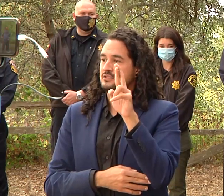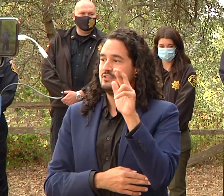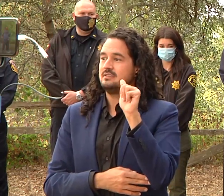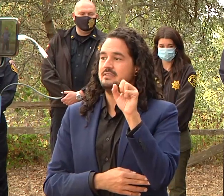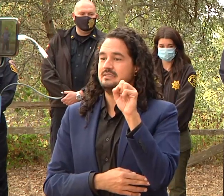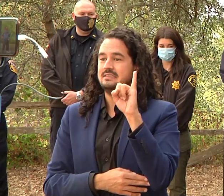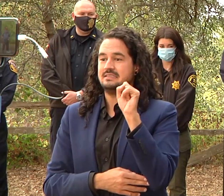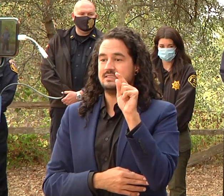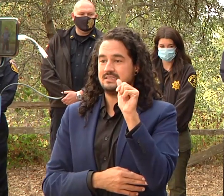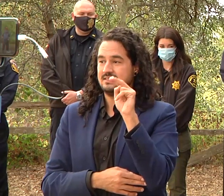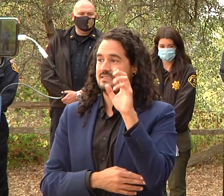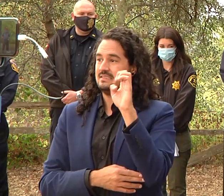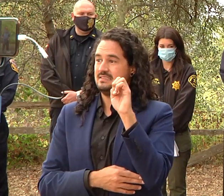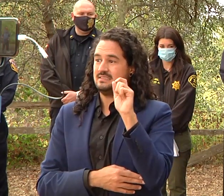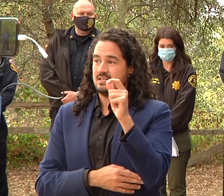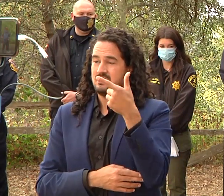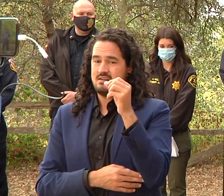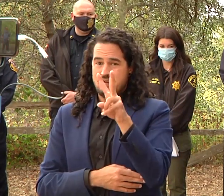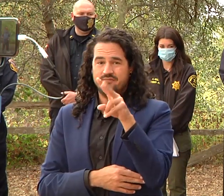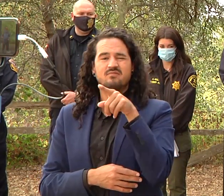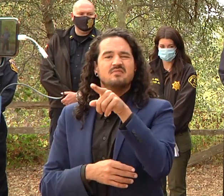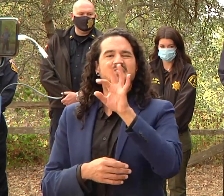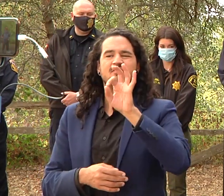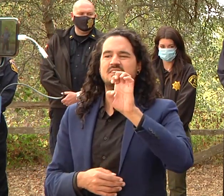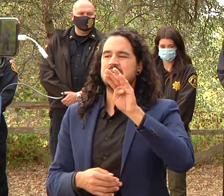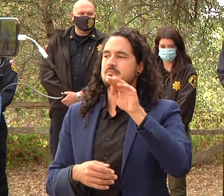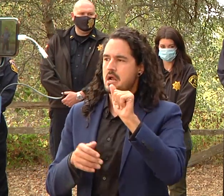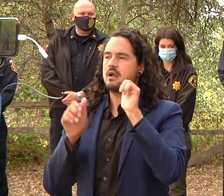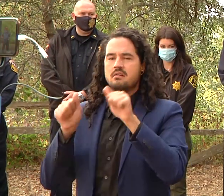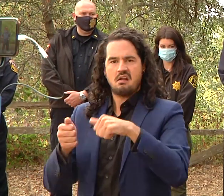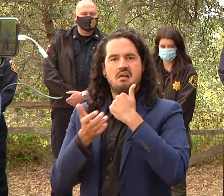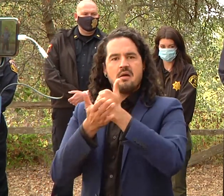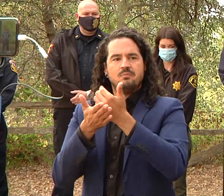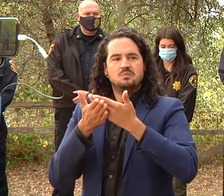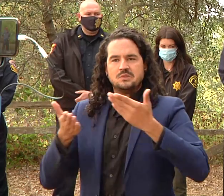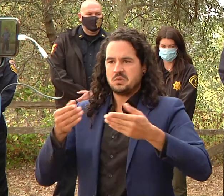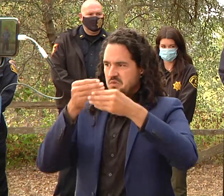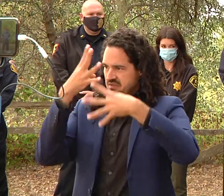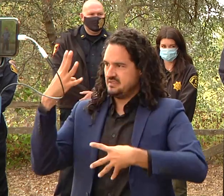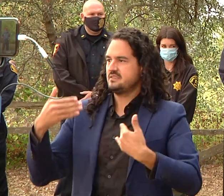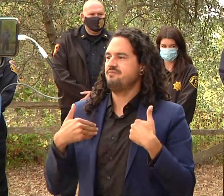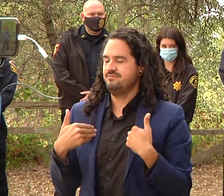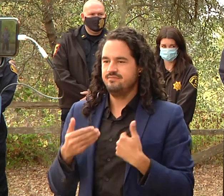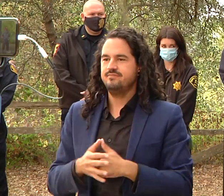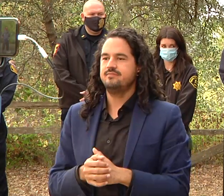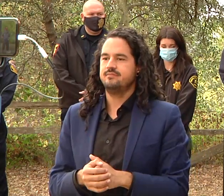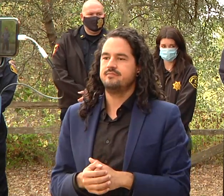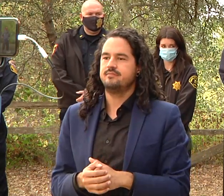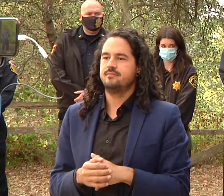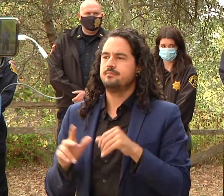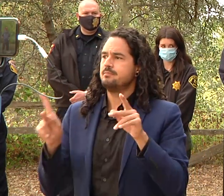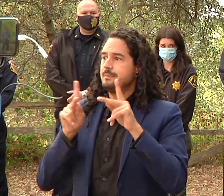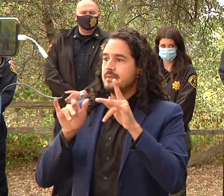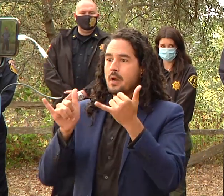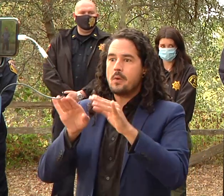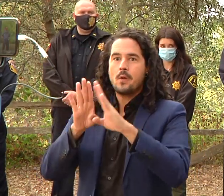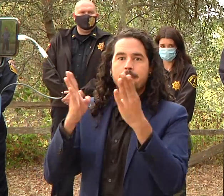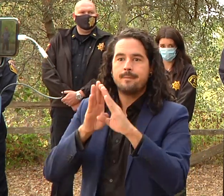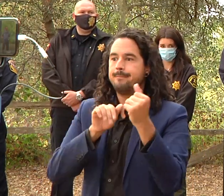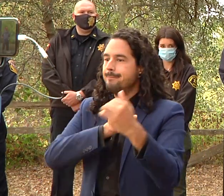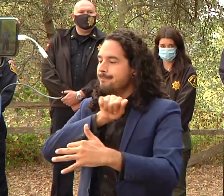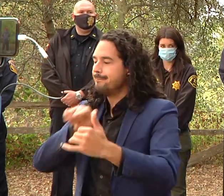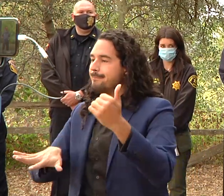a couple notes as repopulation has really uh rolled out in full swing here we've really seen a drop in our shelter population